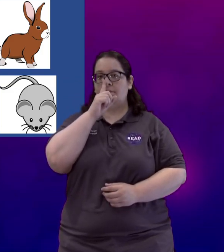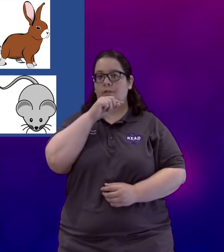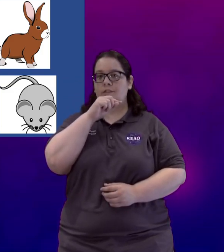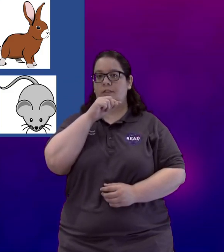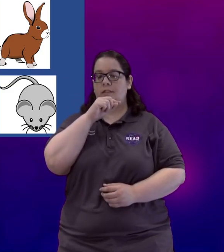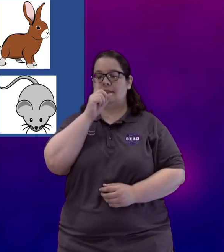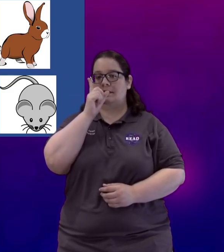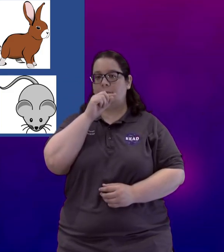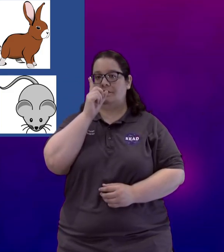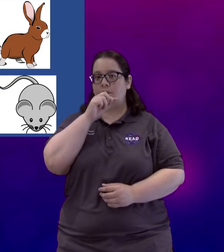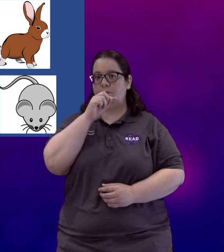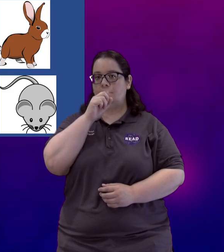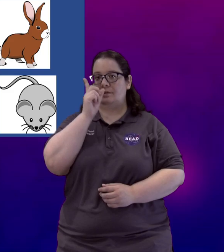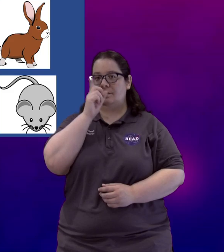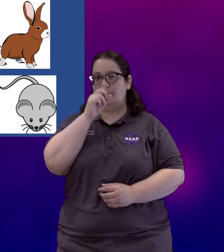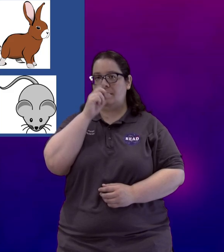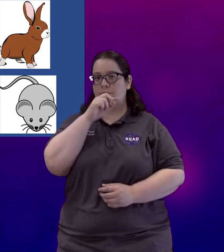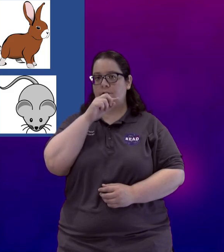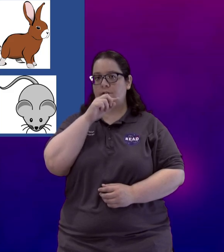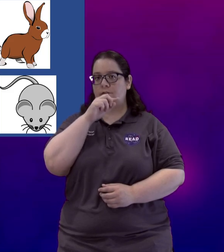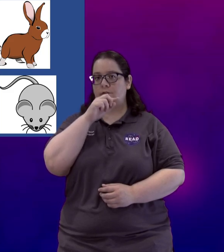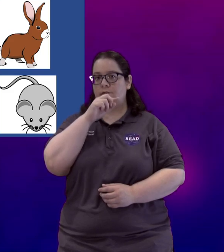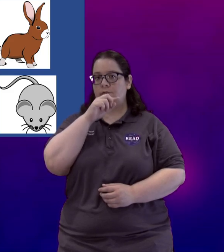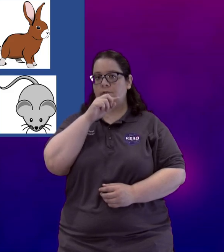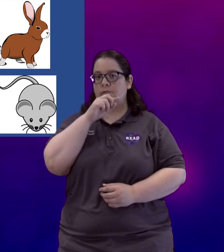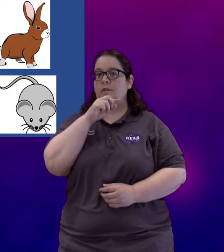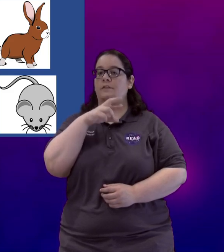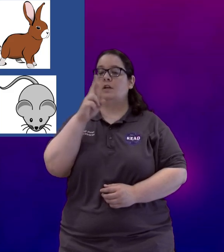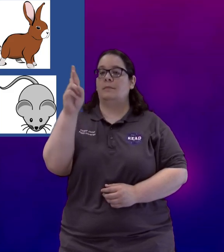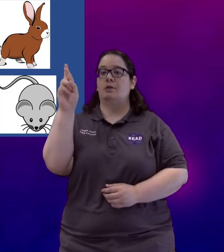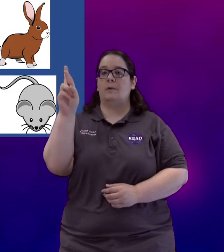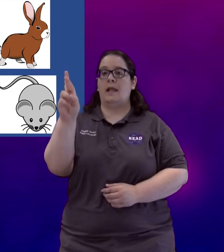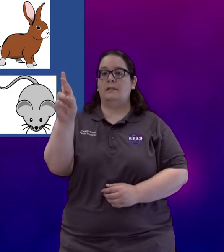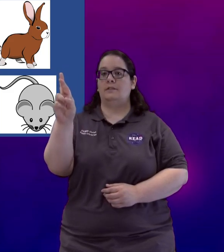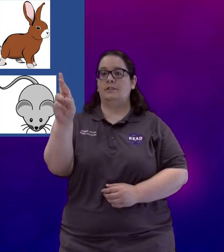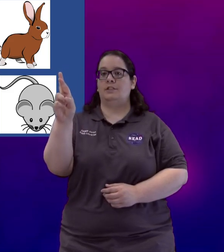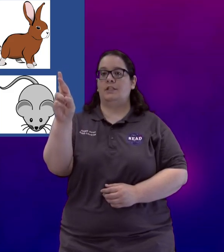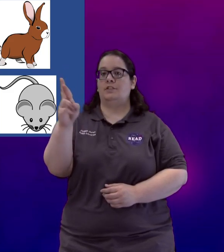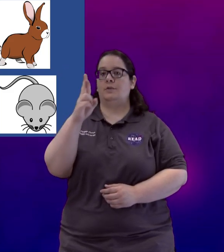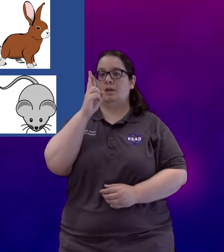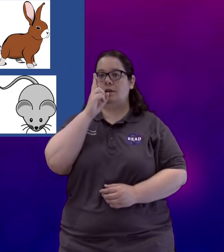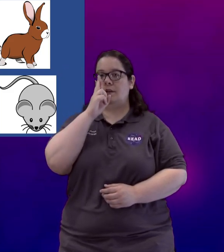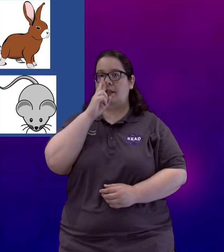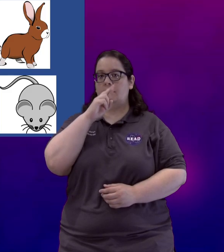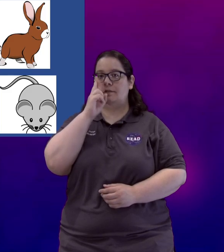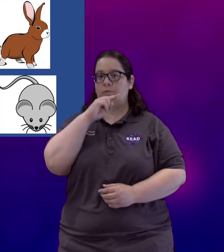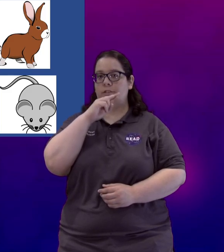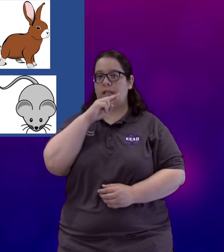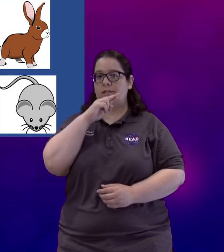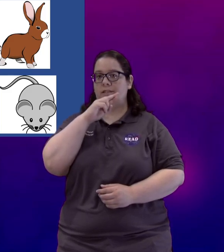brush it against the tip of your nose. Mouse. If you're talking about a rat just change it to an r and brush that on